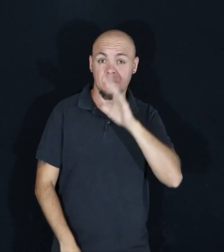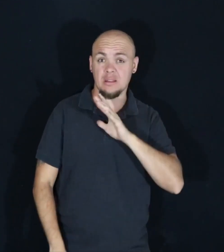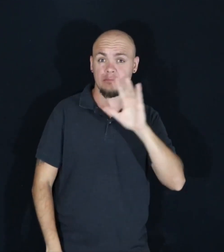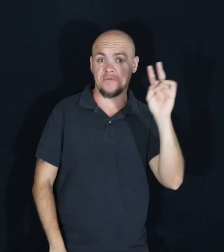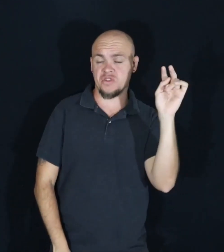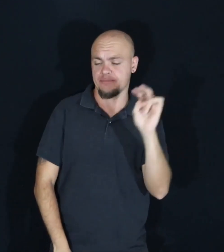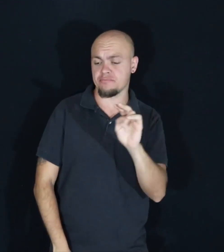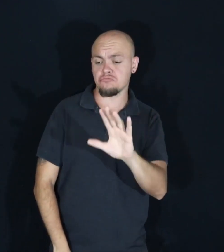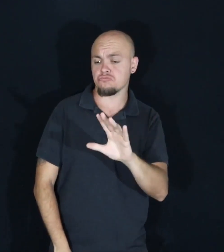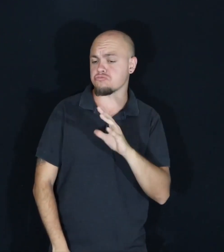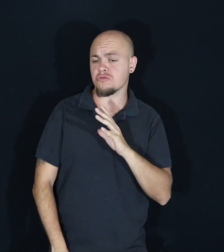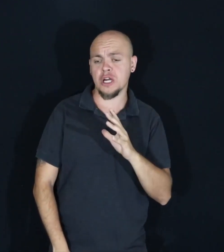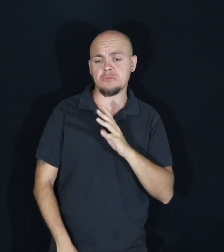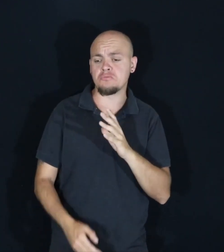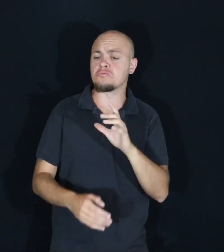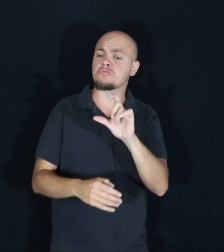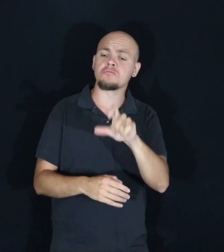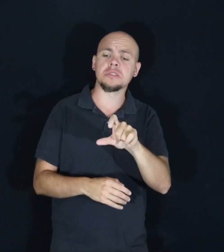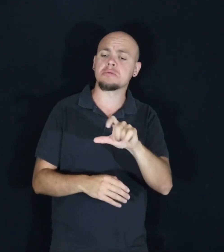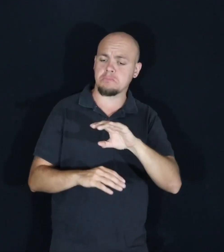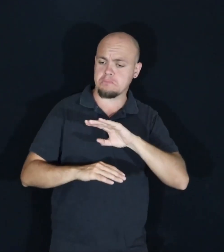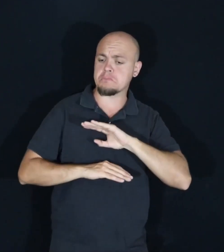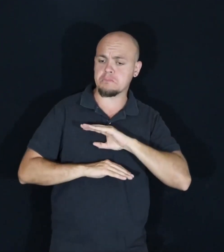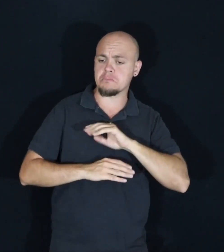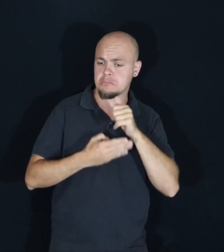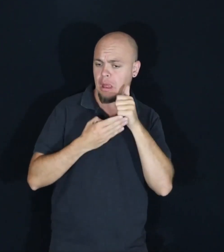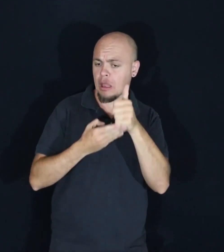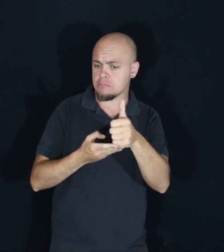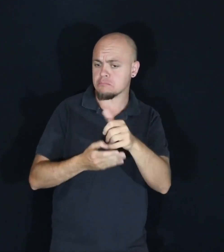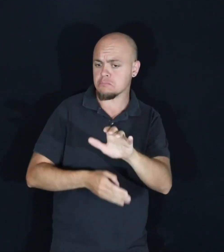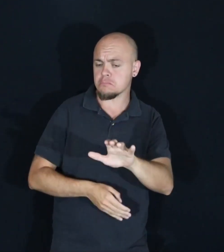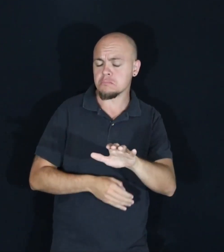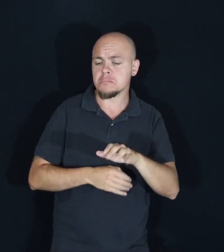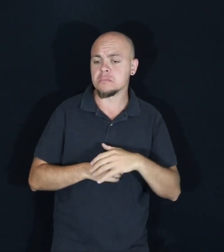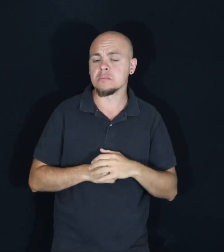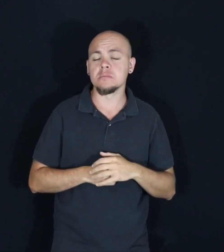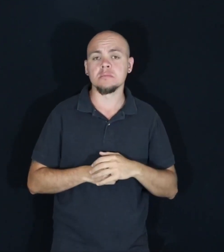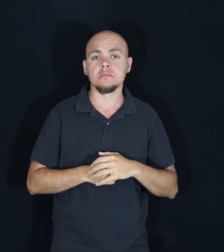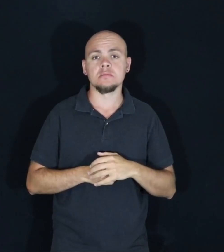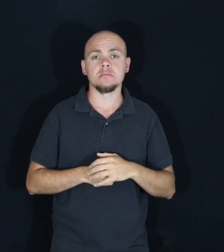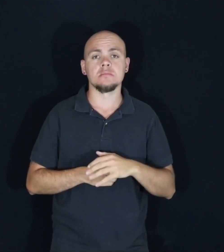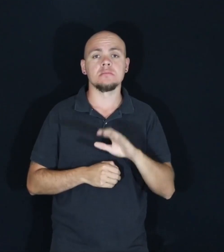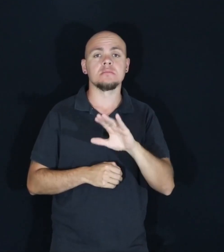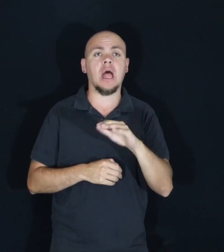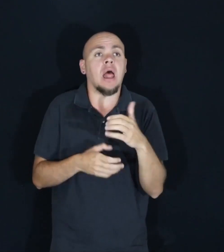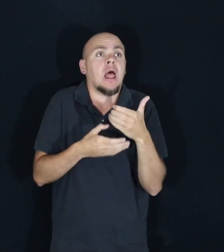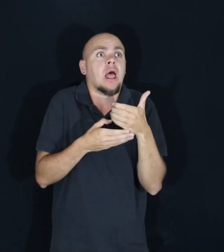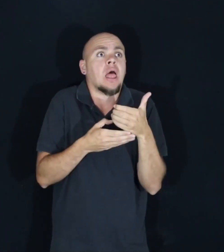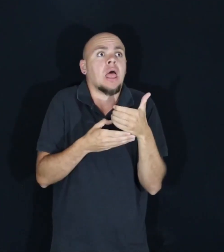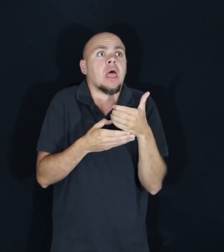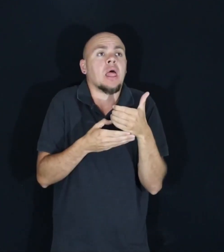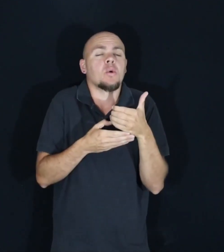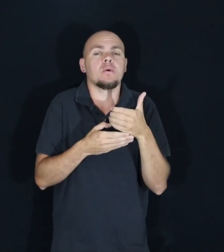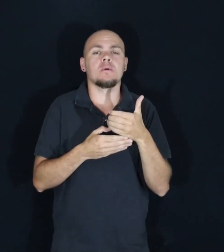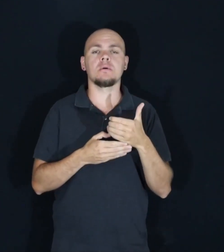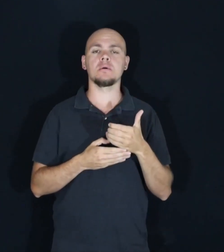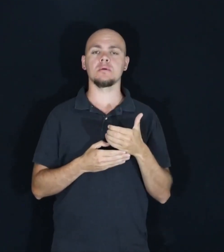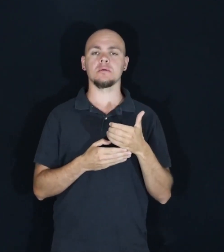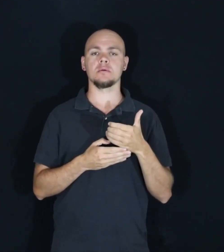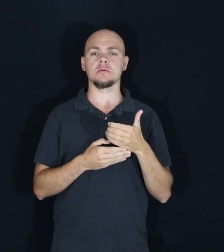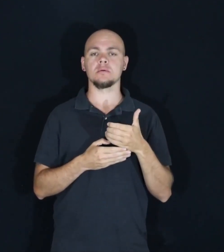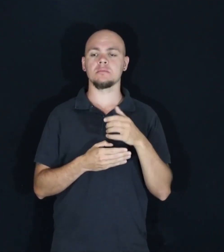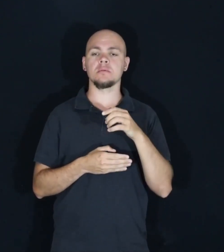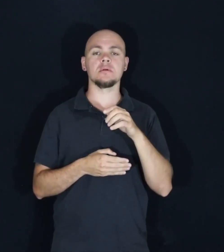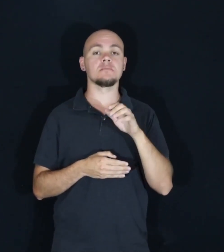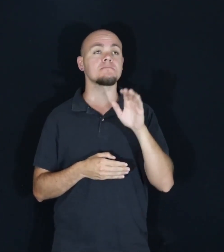don't worry, we'll take care of it. Whatever you need, we will help you. And I watched the tension in her shoulders drop. And she actually